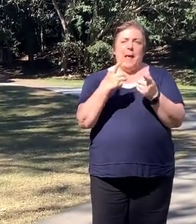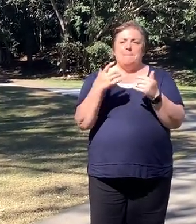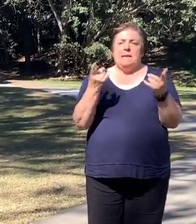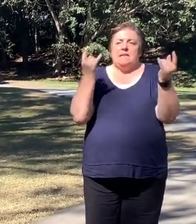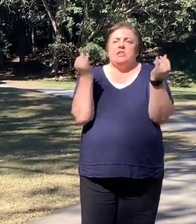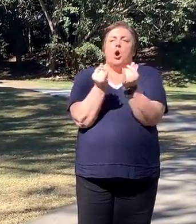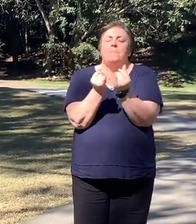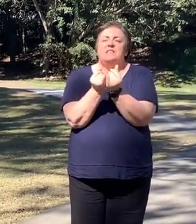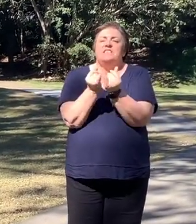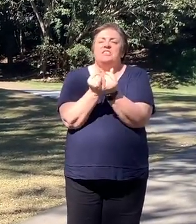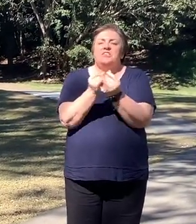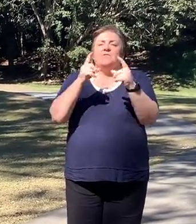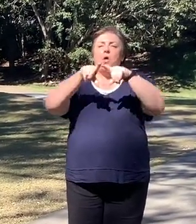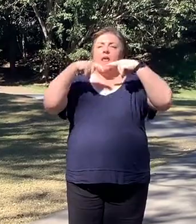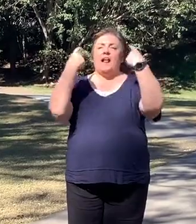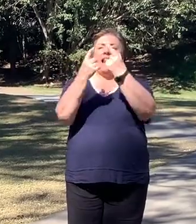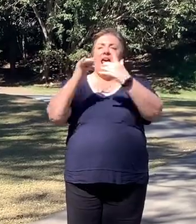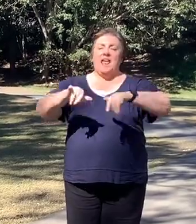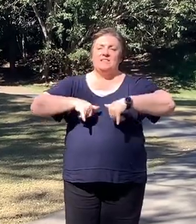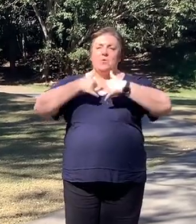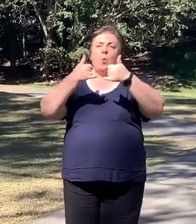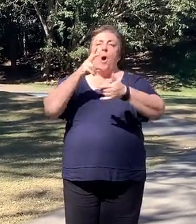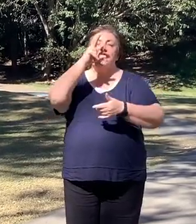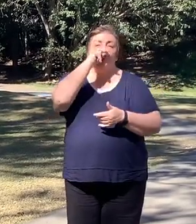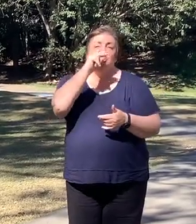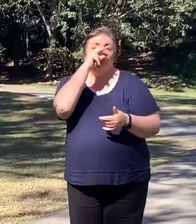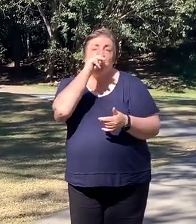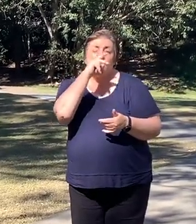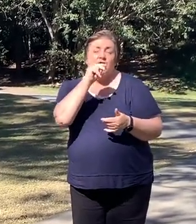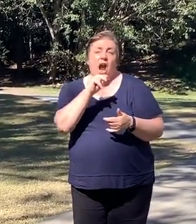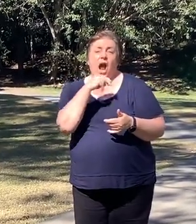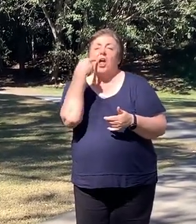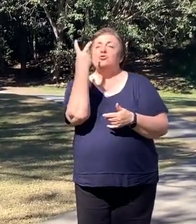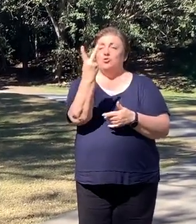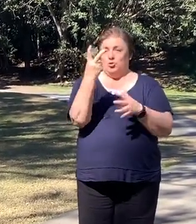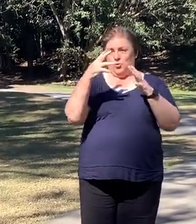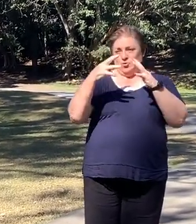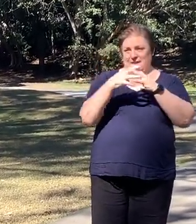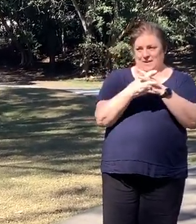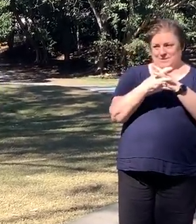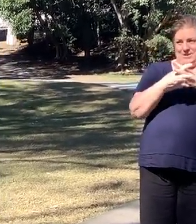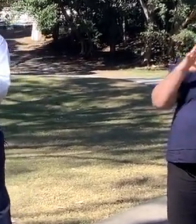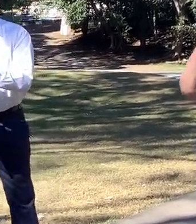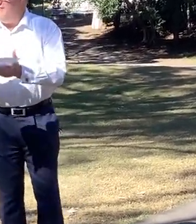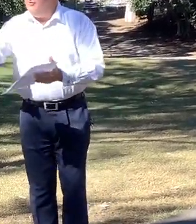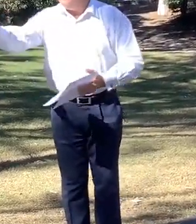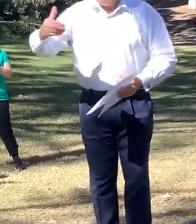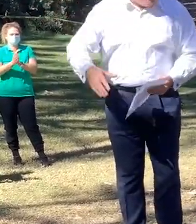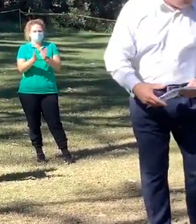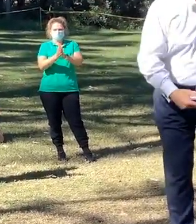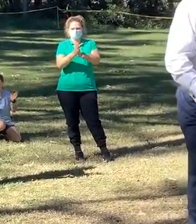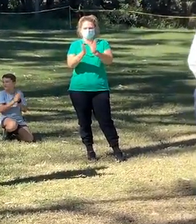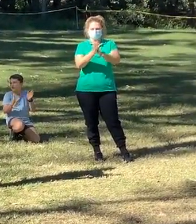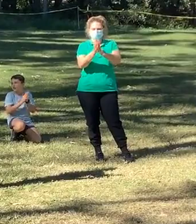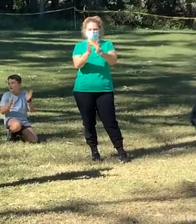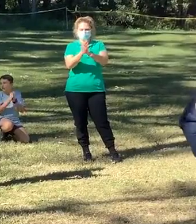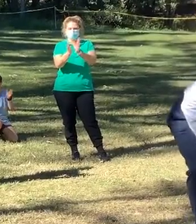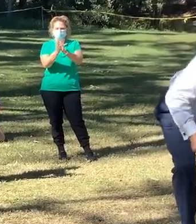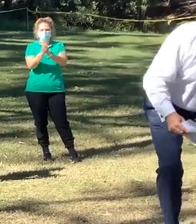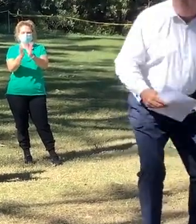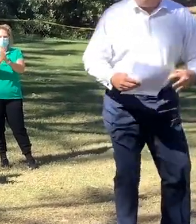very pleased to announce that the winner for the junior school is 2W. Come forward 2W.